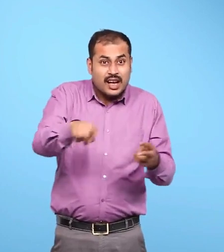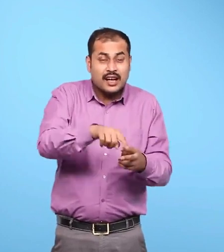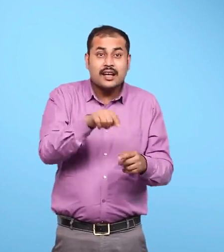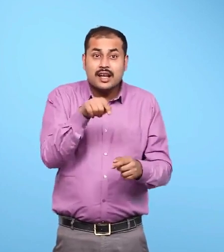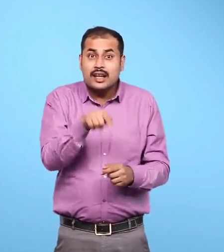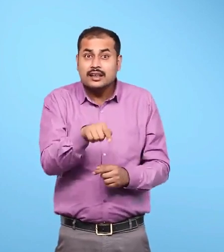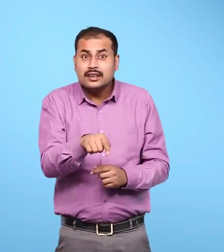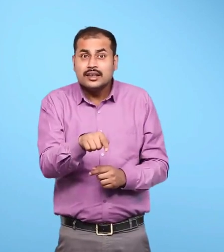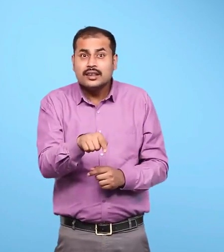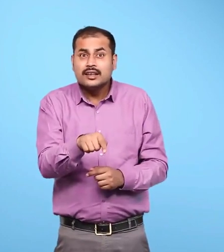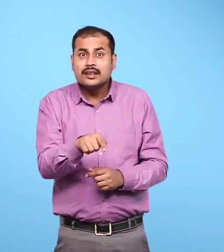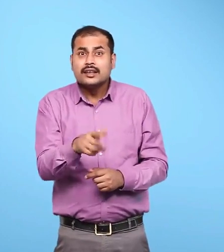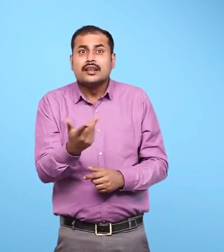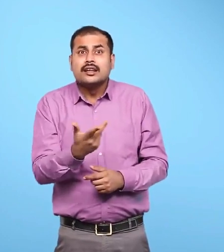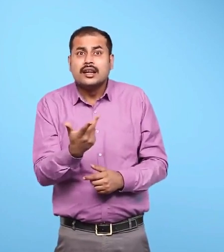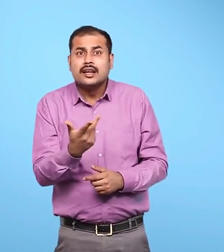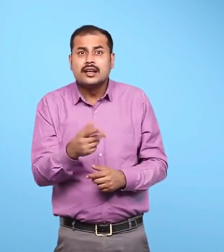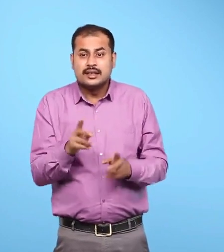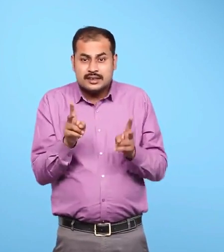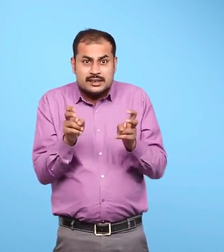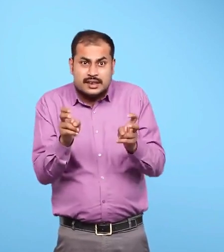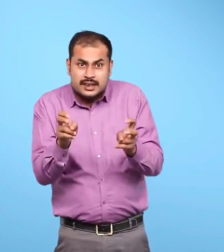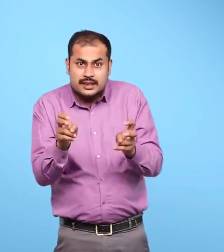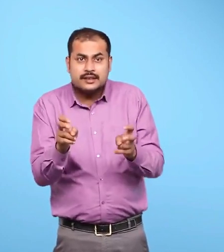the lobster, etc. teach Hari a lesson?